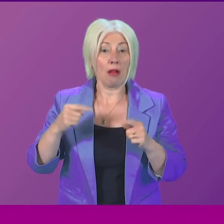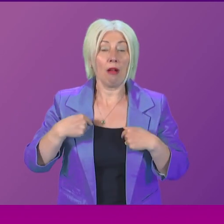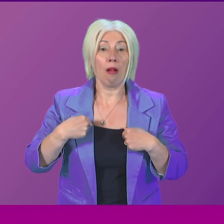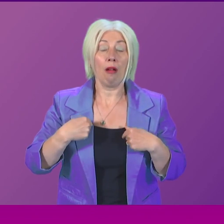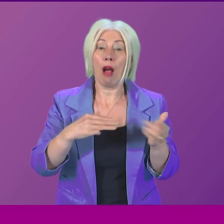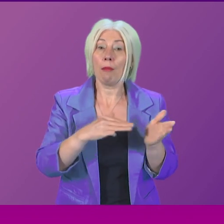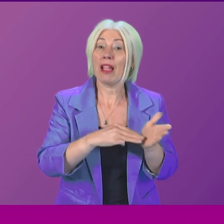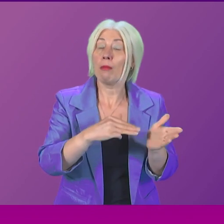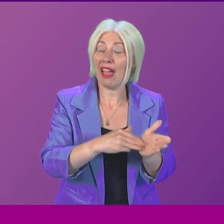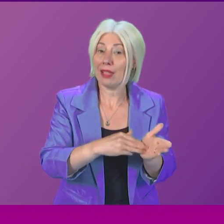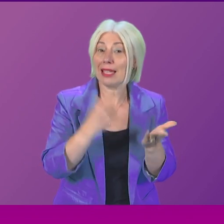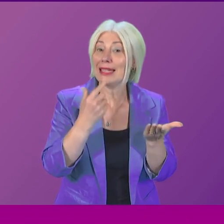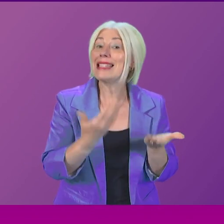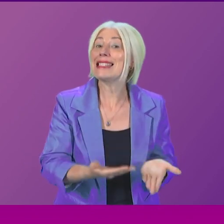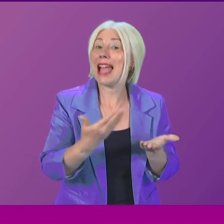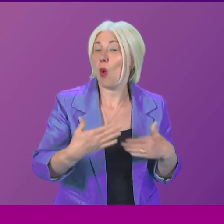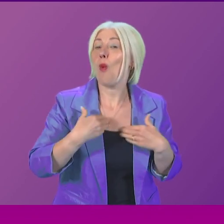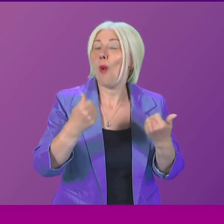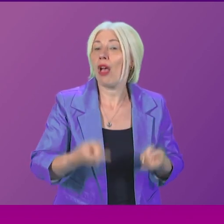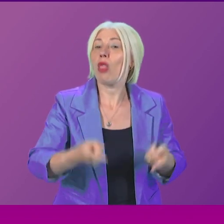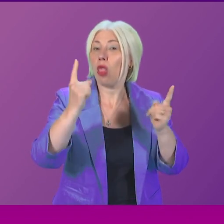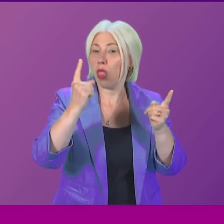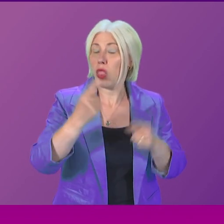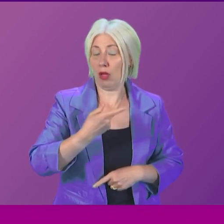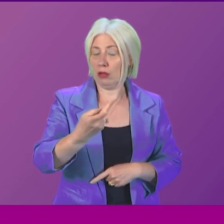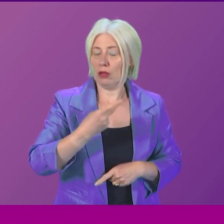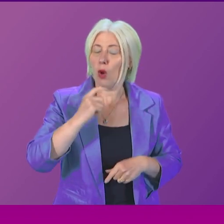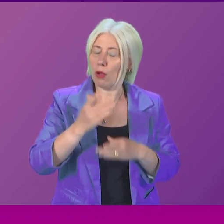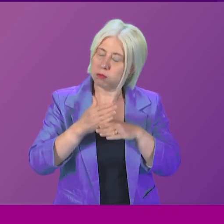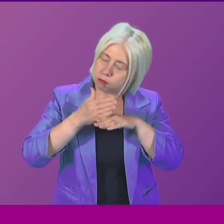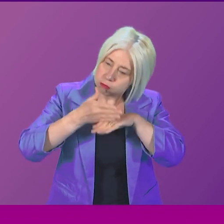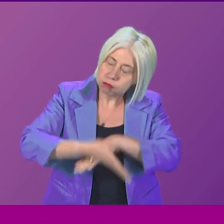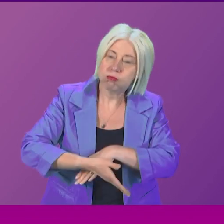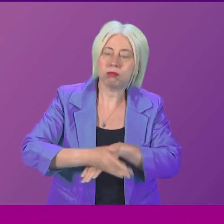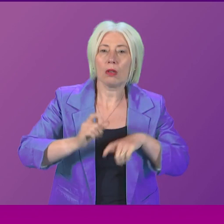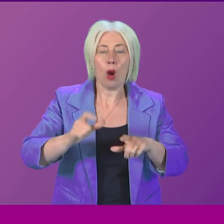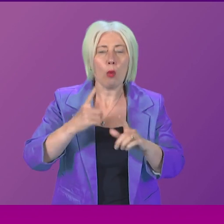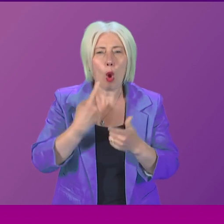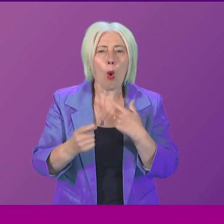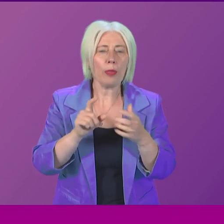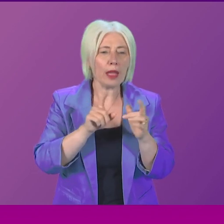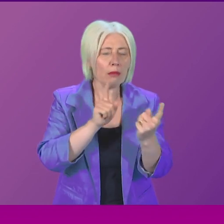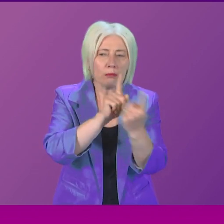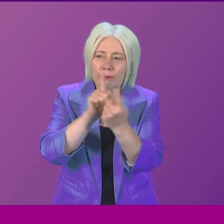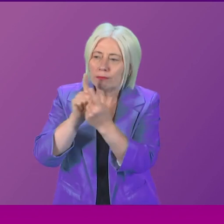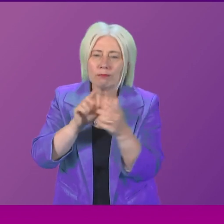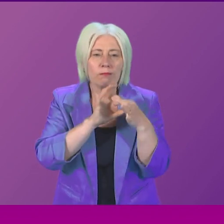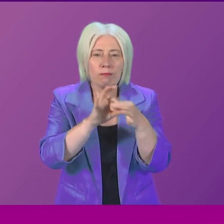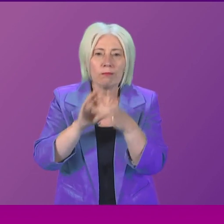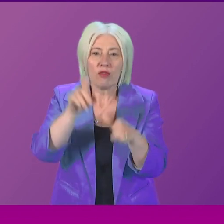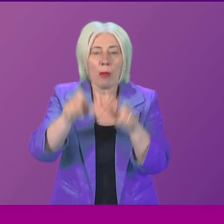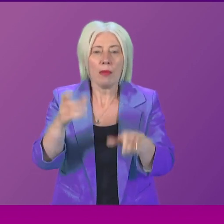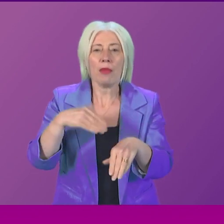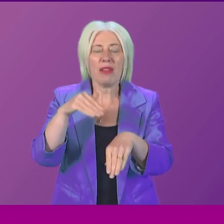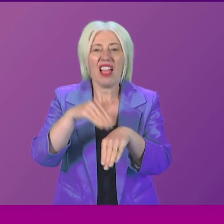Matheson is Cabinet Secretary for Health, that we will continue to not just engage with all of those who have been affected